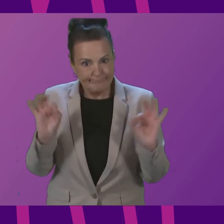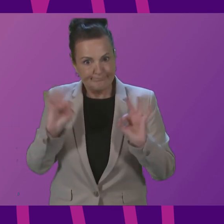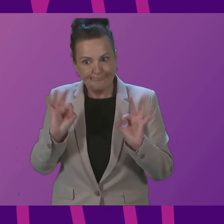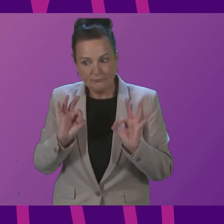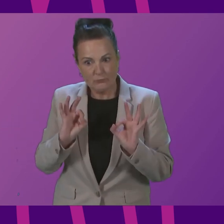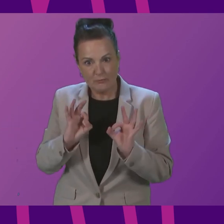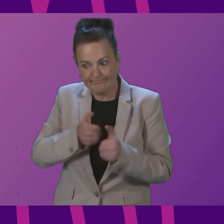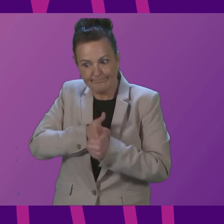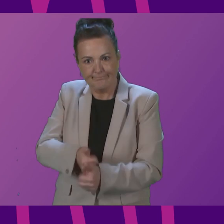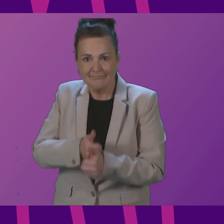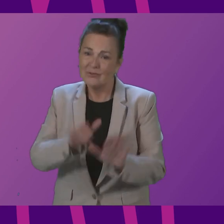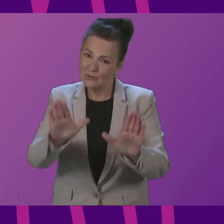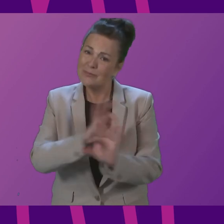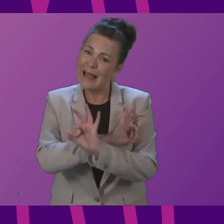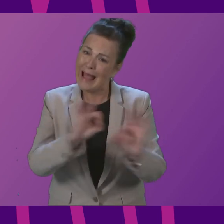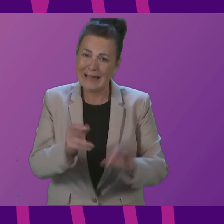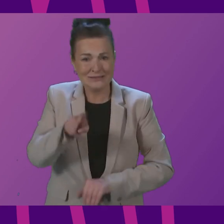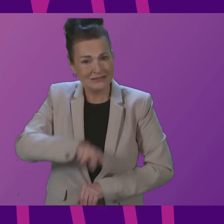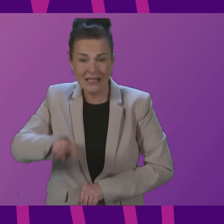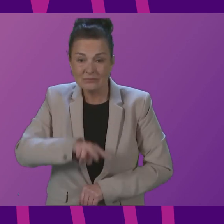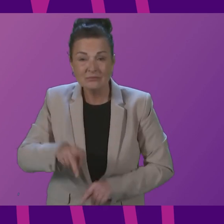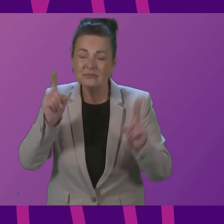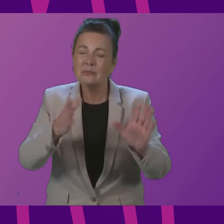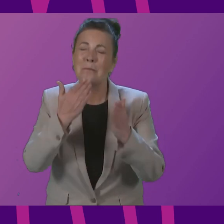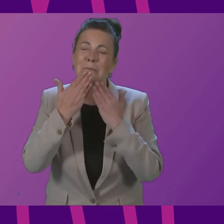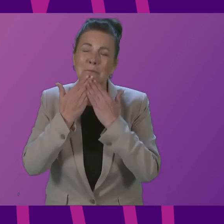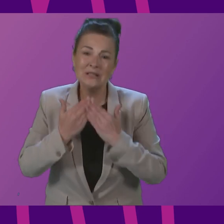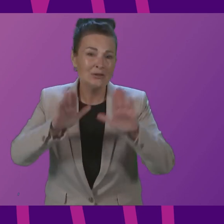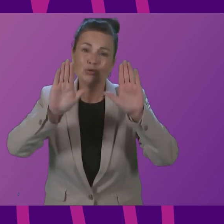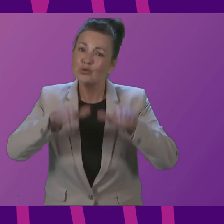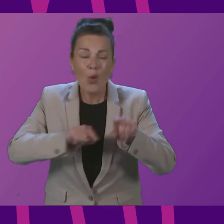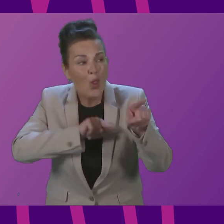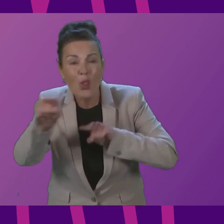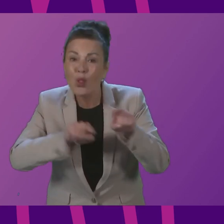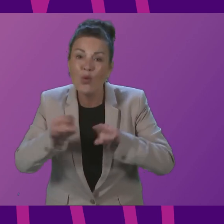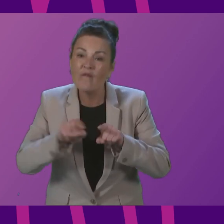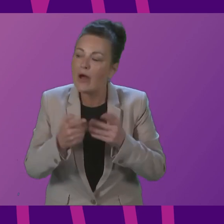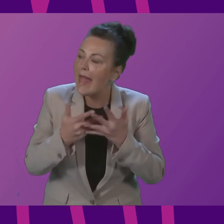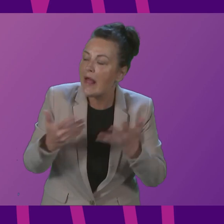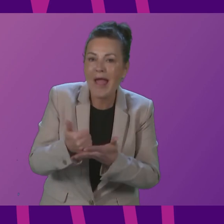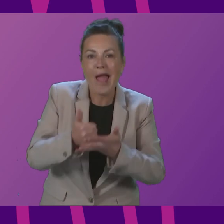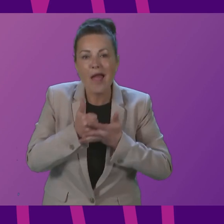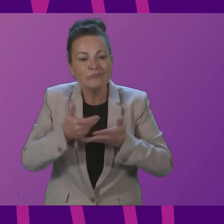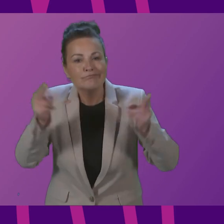me in asking patients not to seek weight loss surgery overseas but instead wait